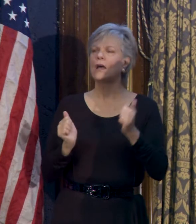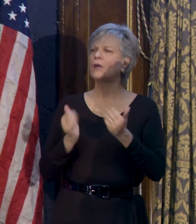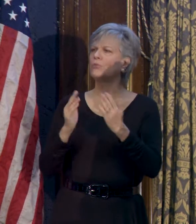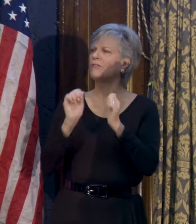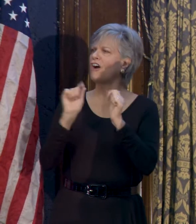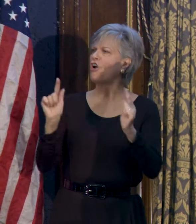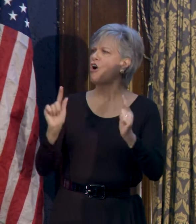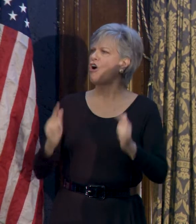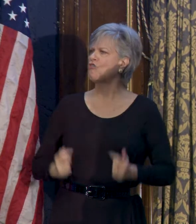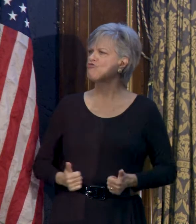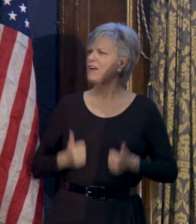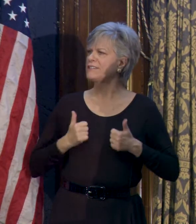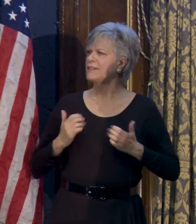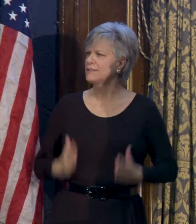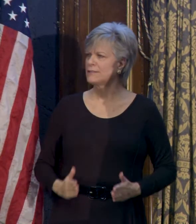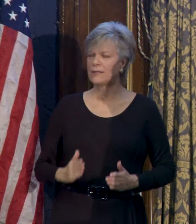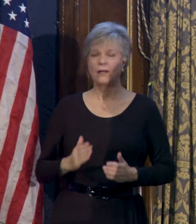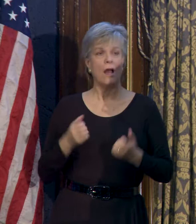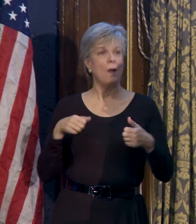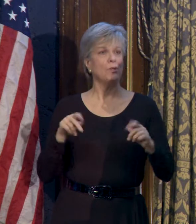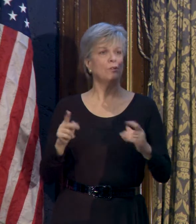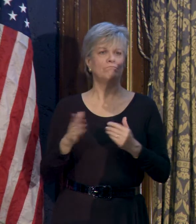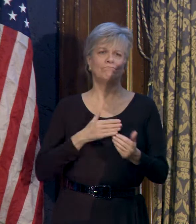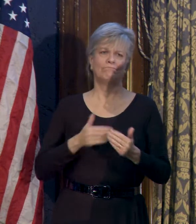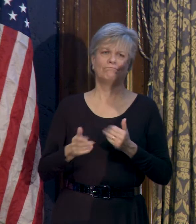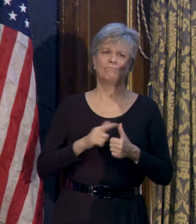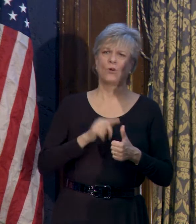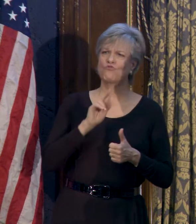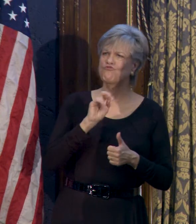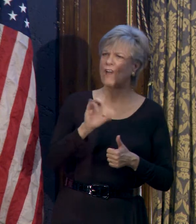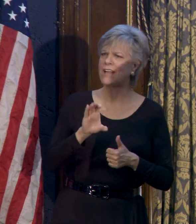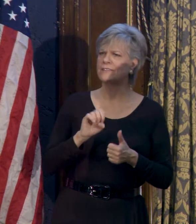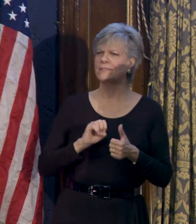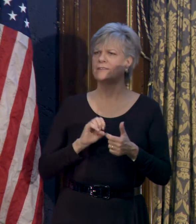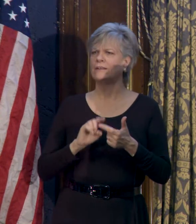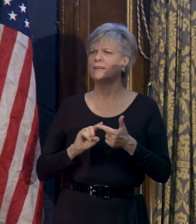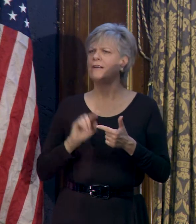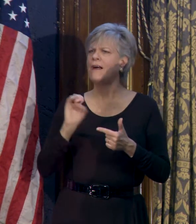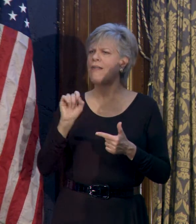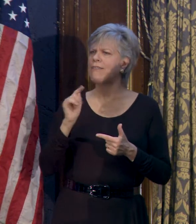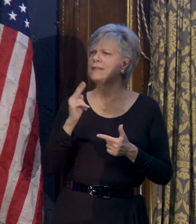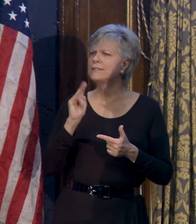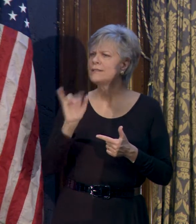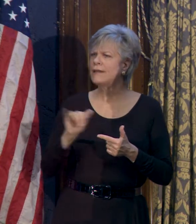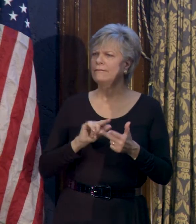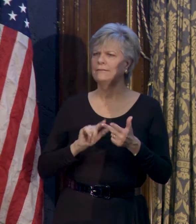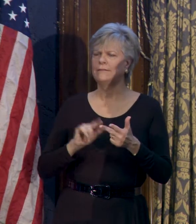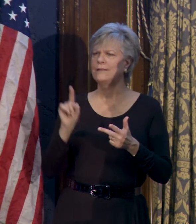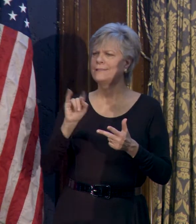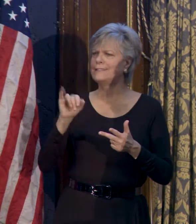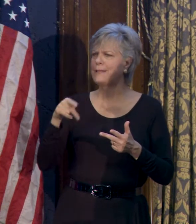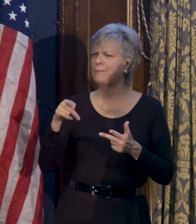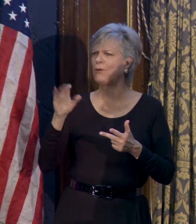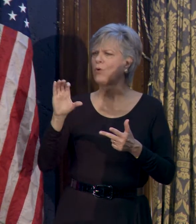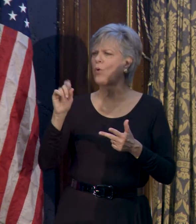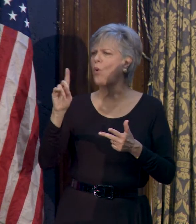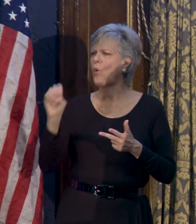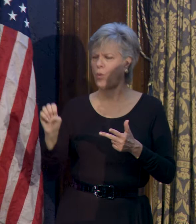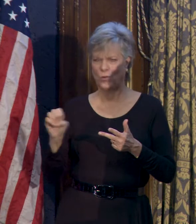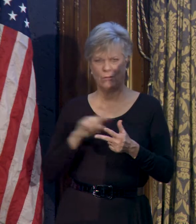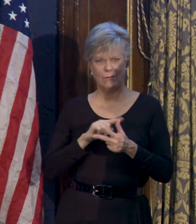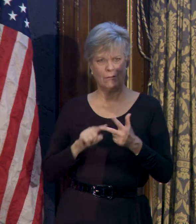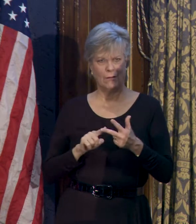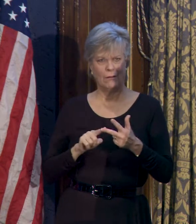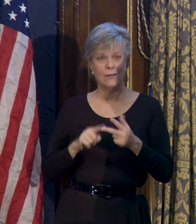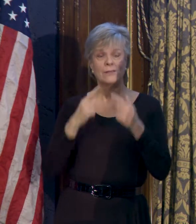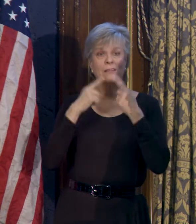residents opportunities regardless of race, ethnicity, or zip code. Success and opportunity should